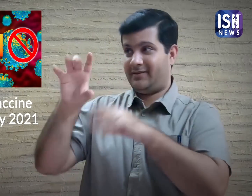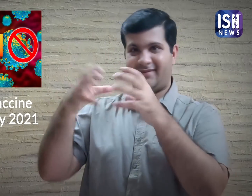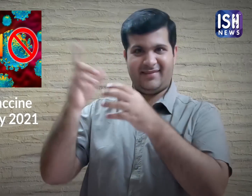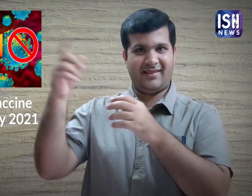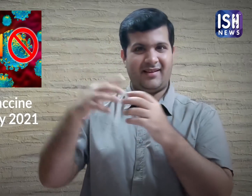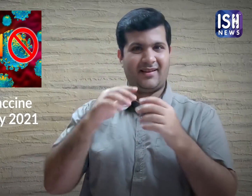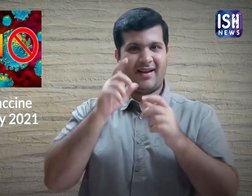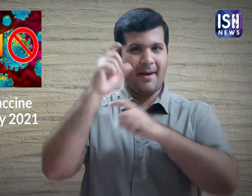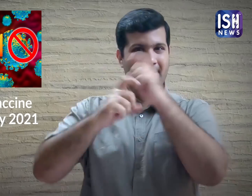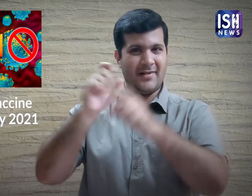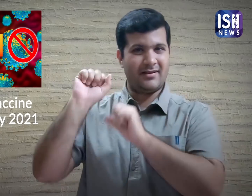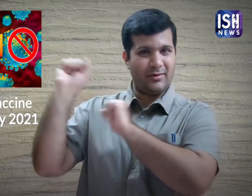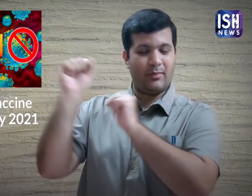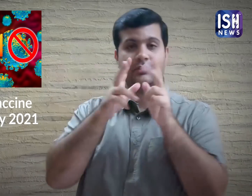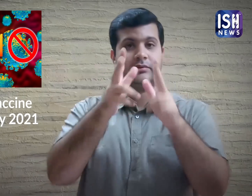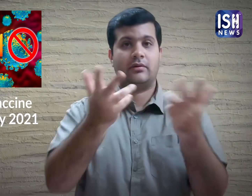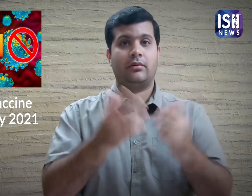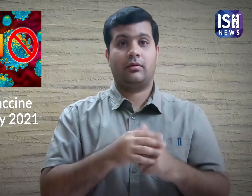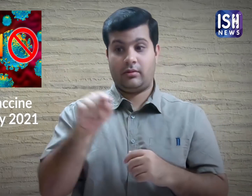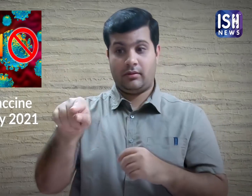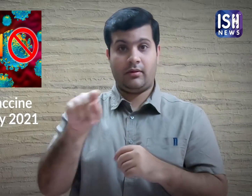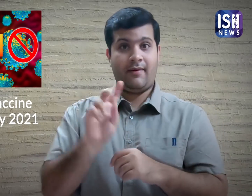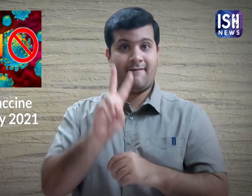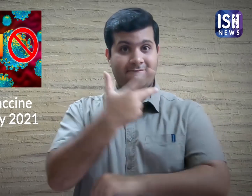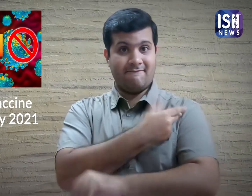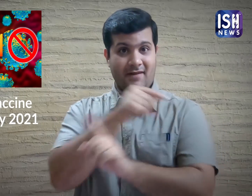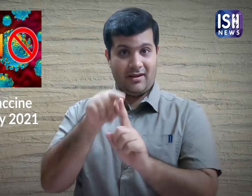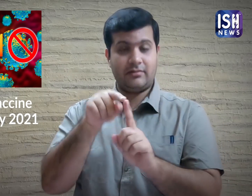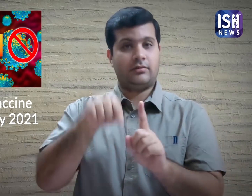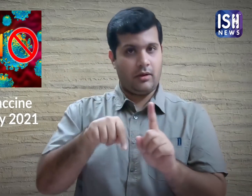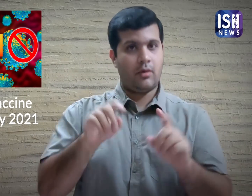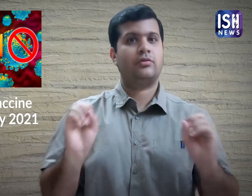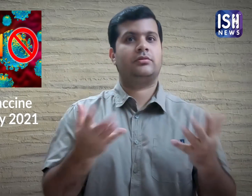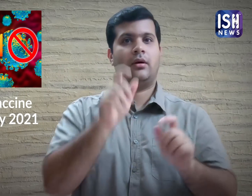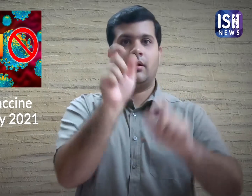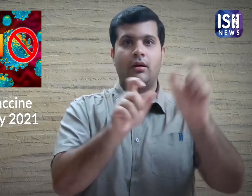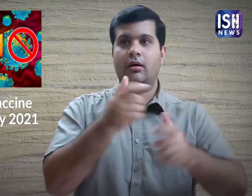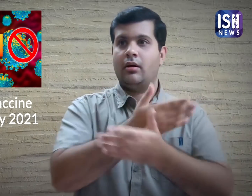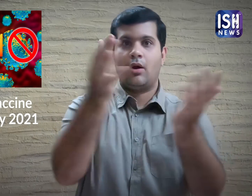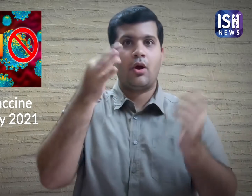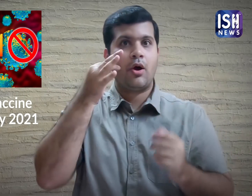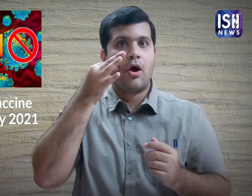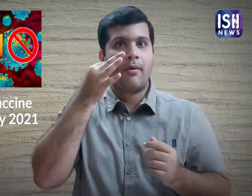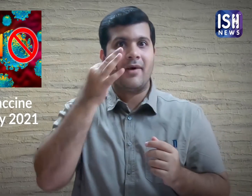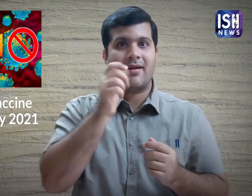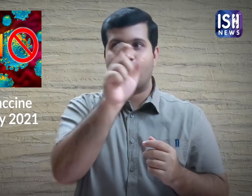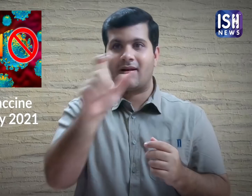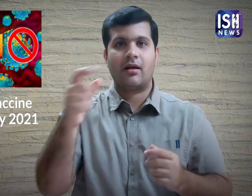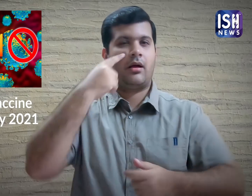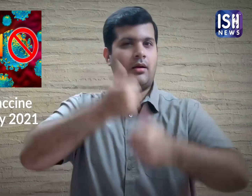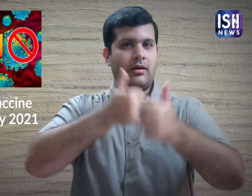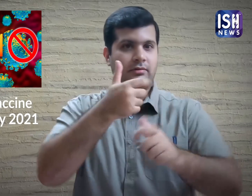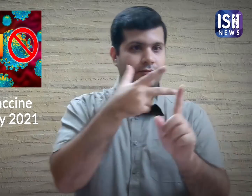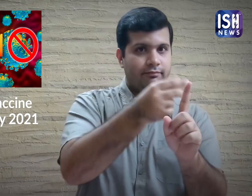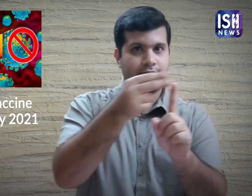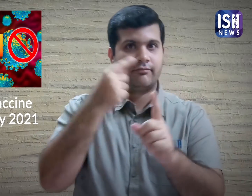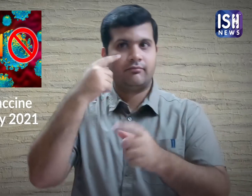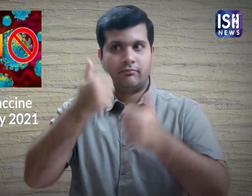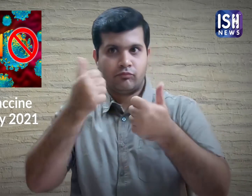The company says that the experimental vaccine is expected to go